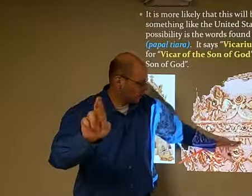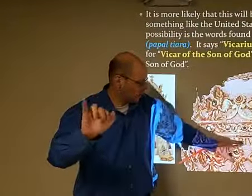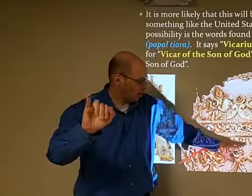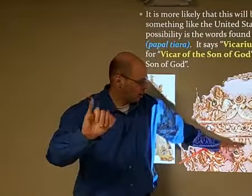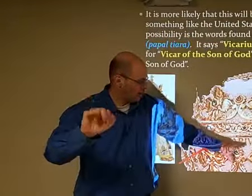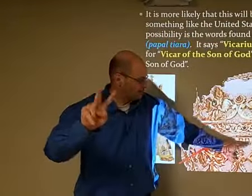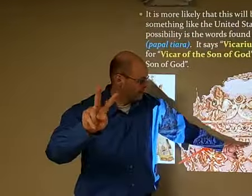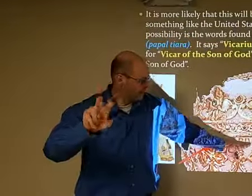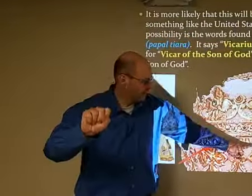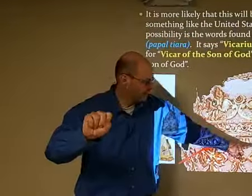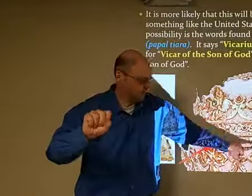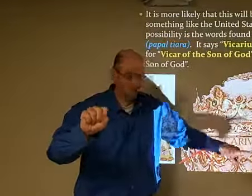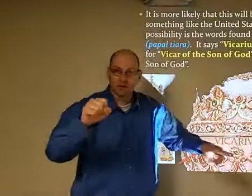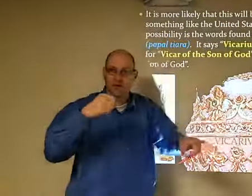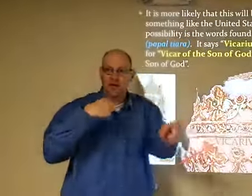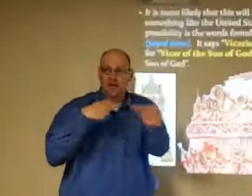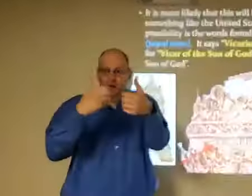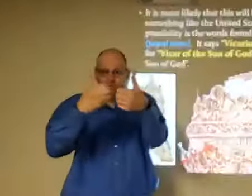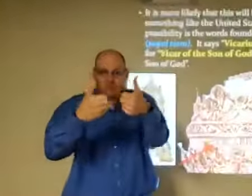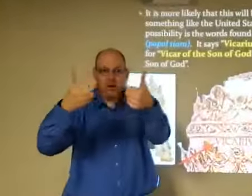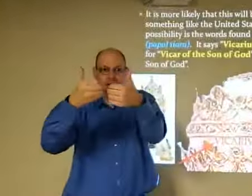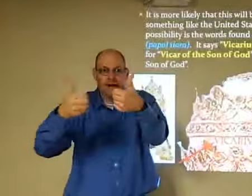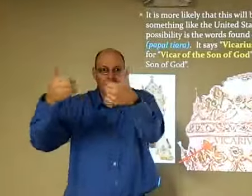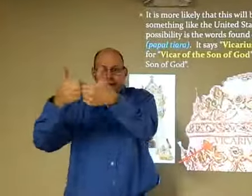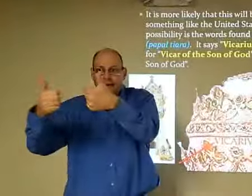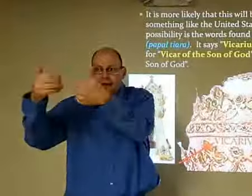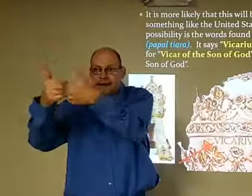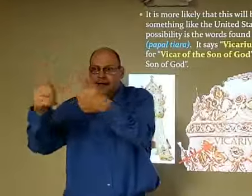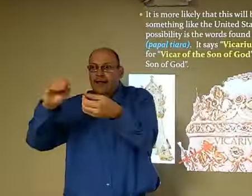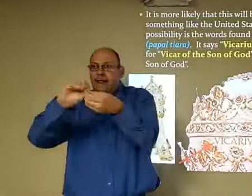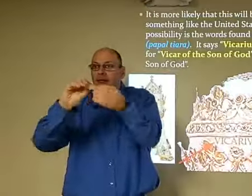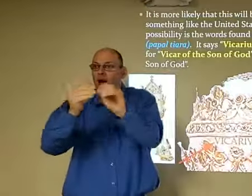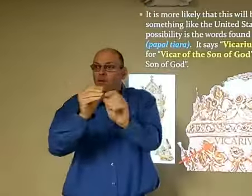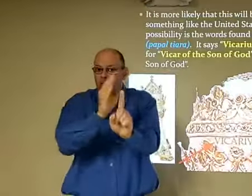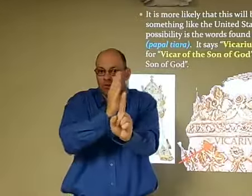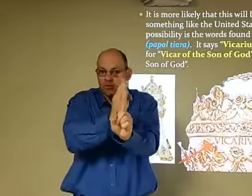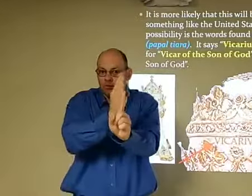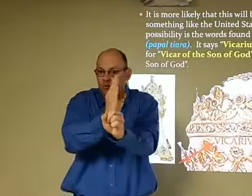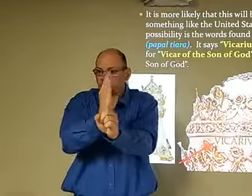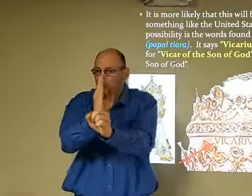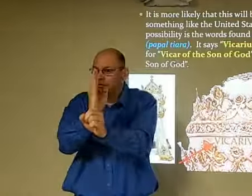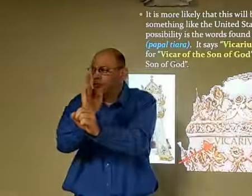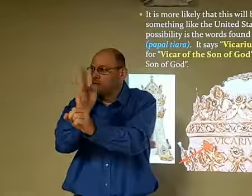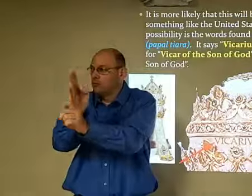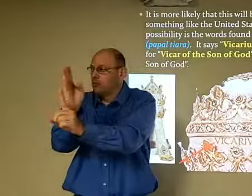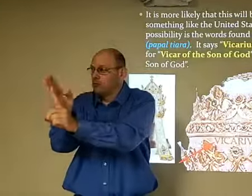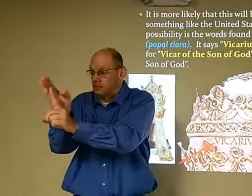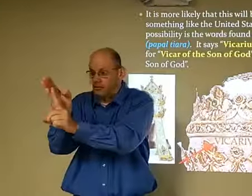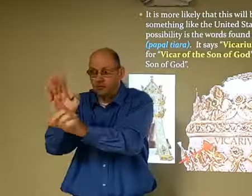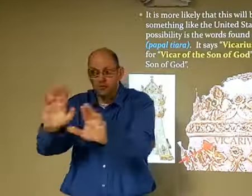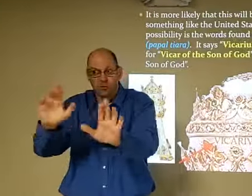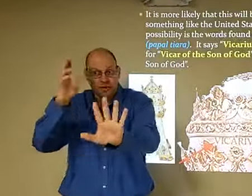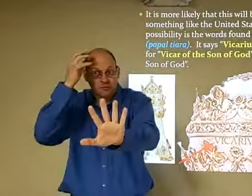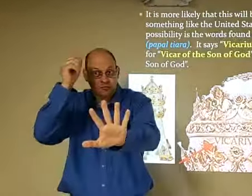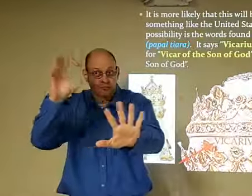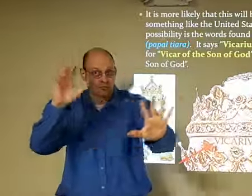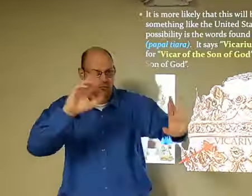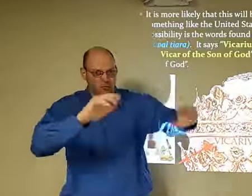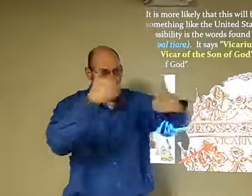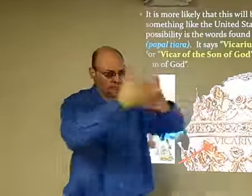Vicarius Filet De when you break apart these letters or numbers if you will